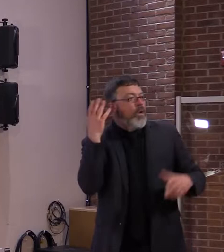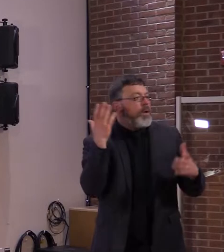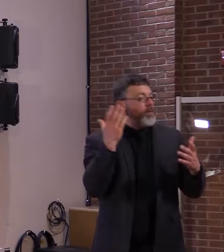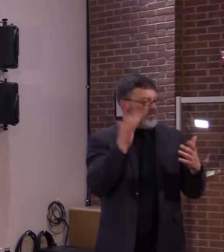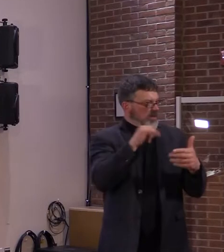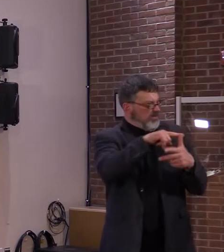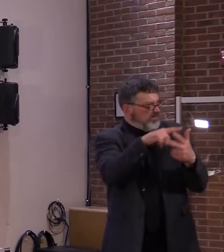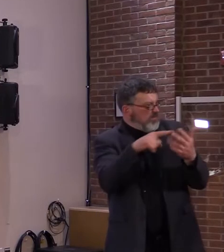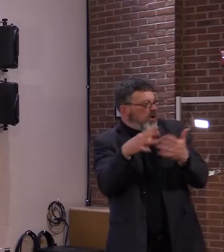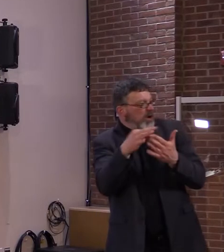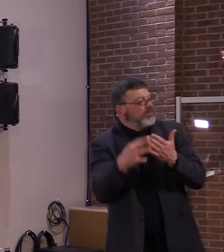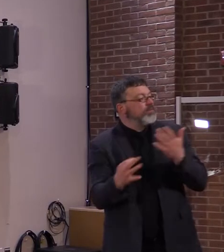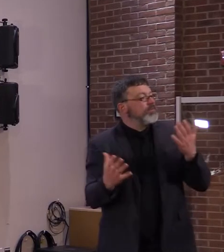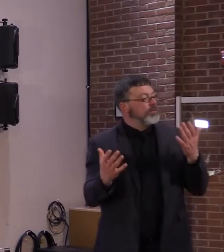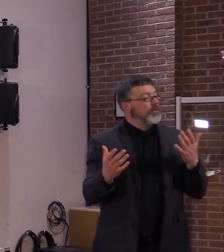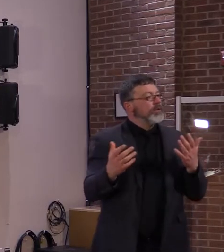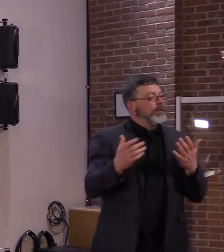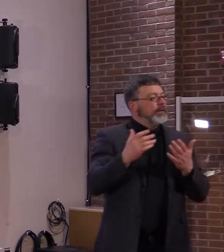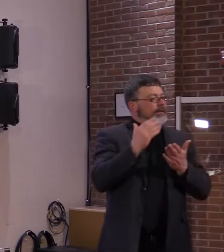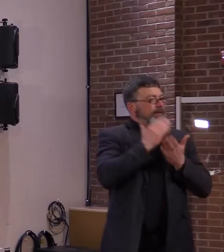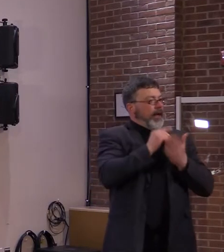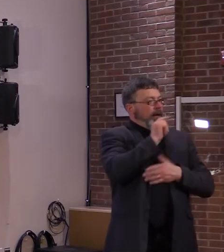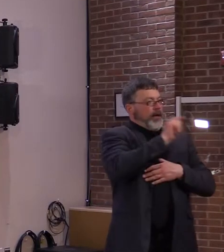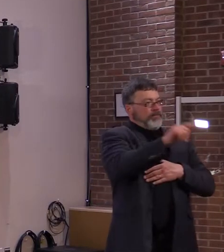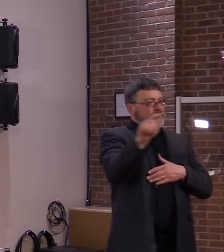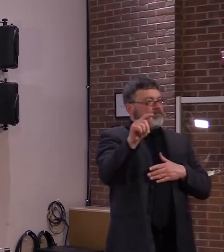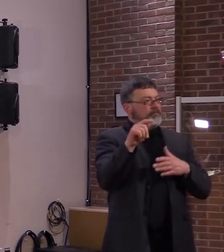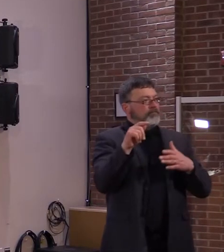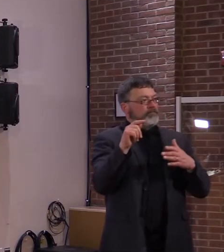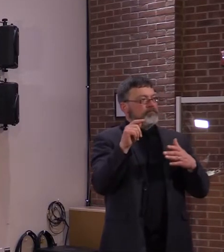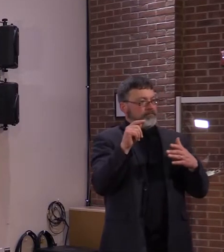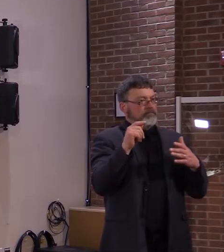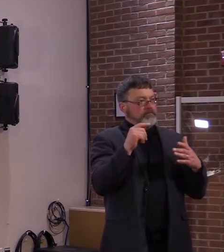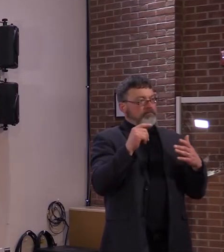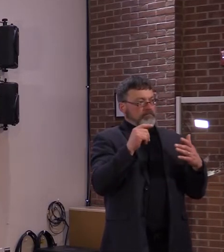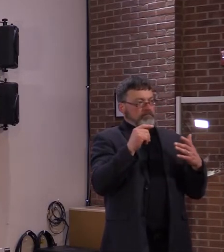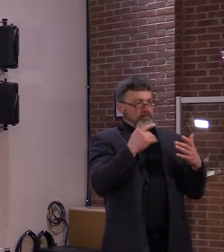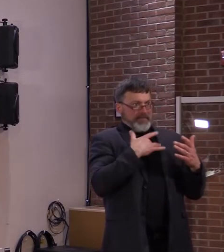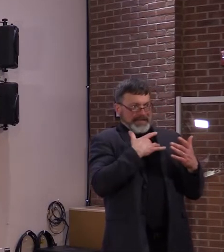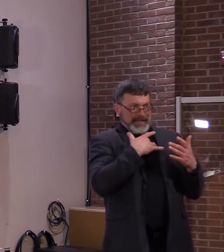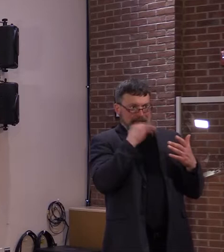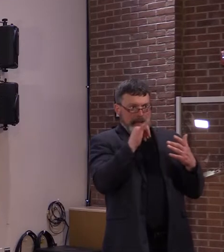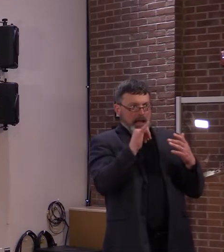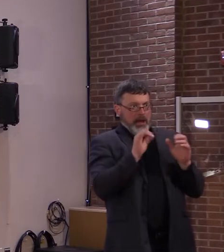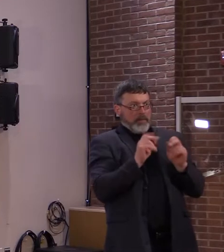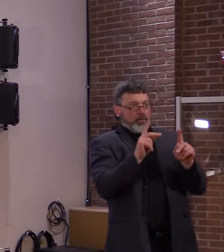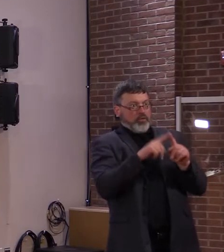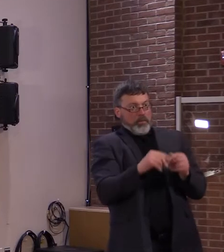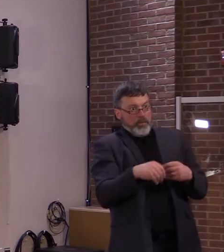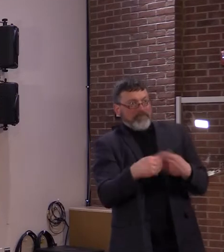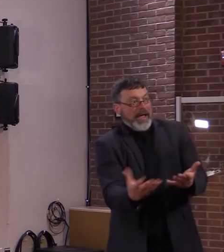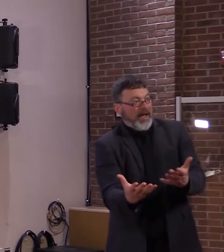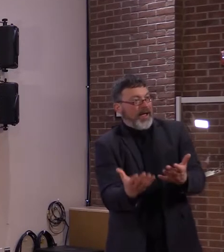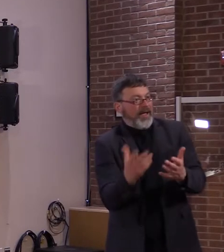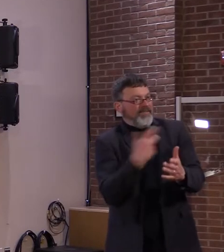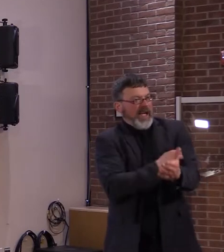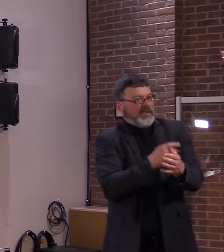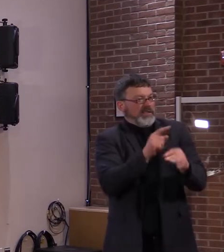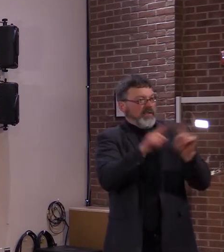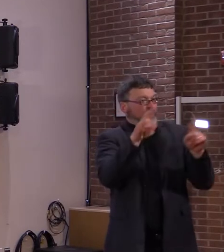would probably get vaccinated if it was convenient for them and if we made the vaccine available in a timely way.